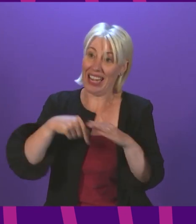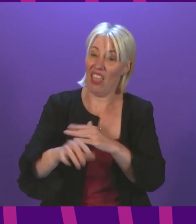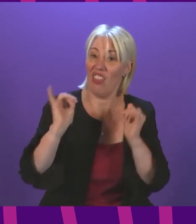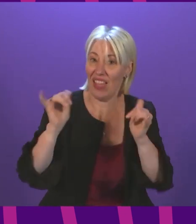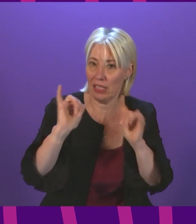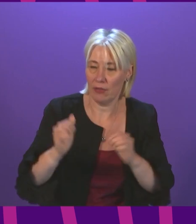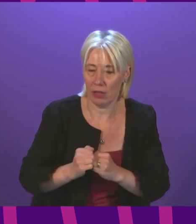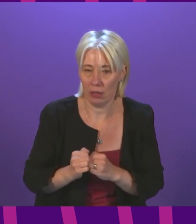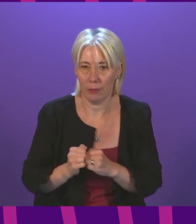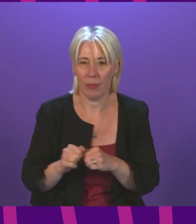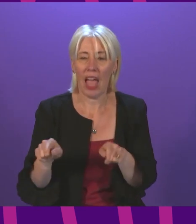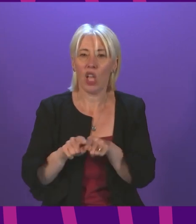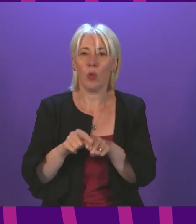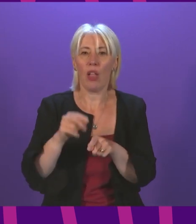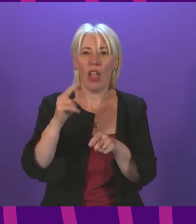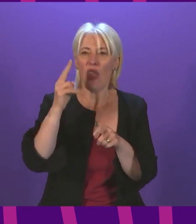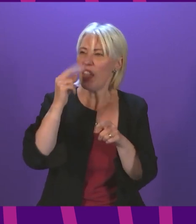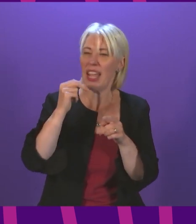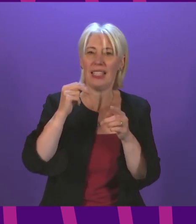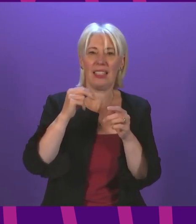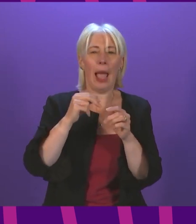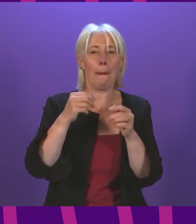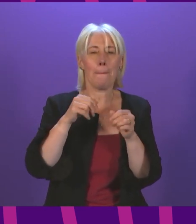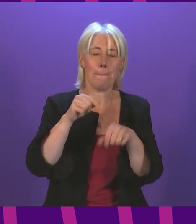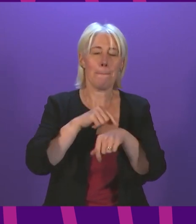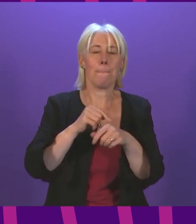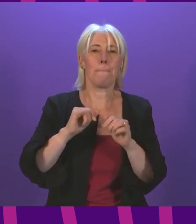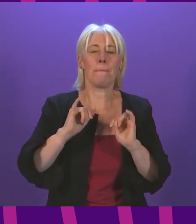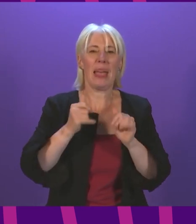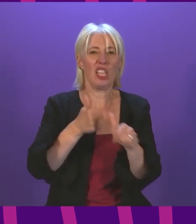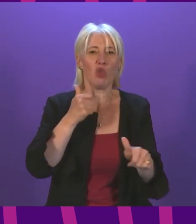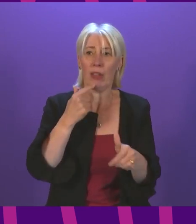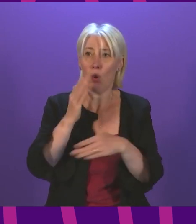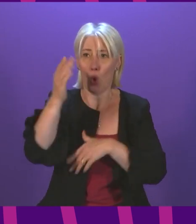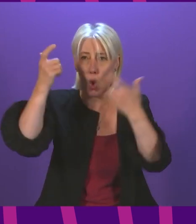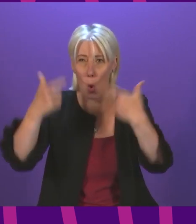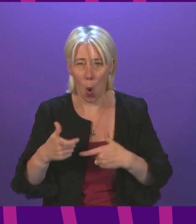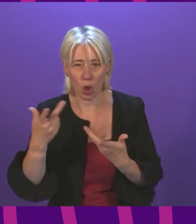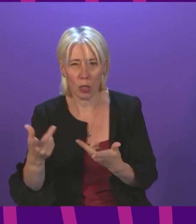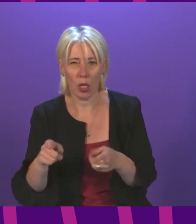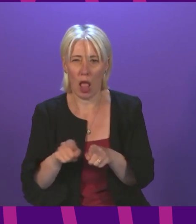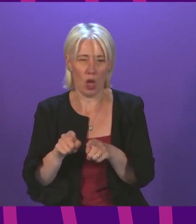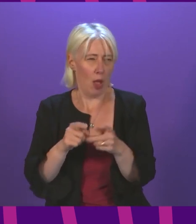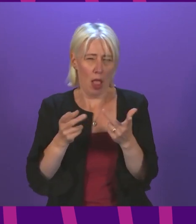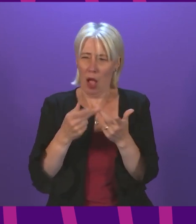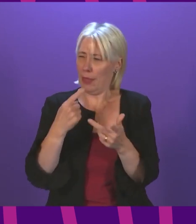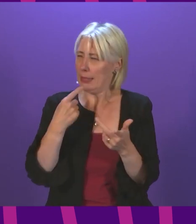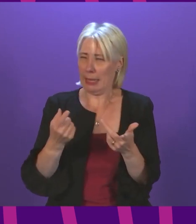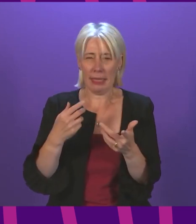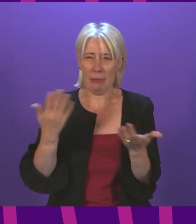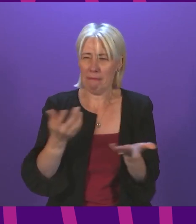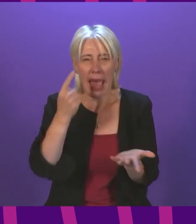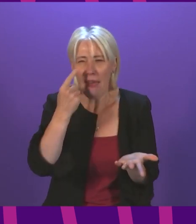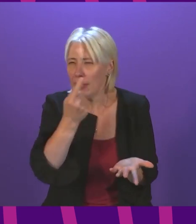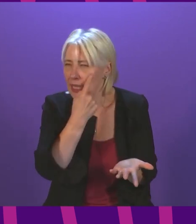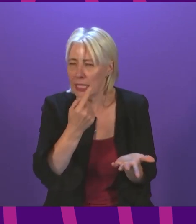industry has taken the government to court the human rights commission have expressed grave concerns that it has not seen the evidential base